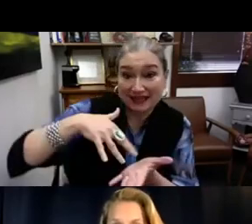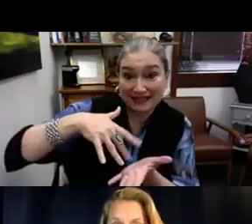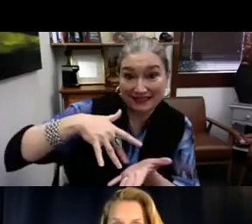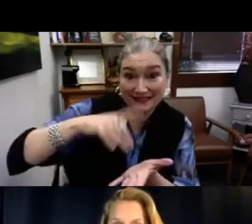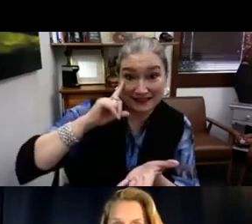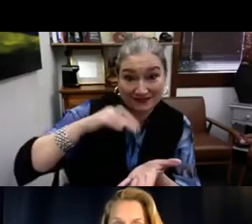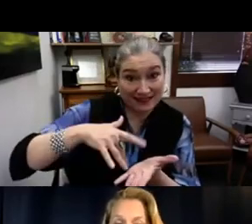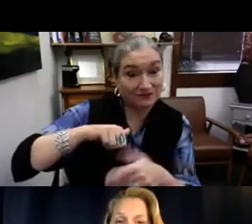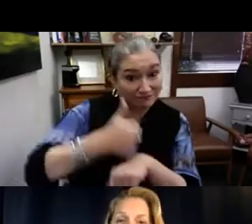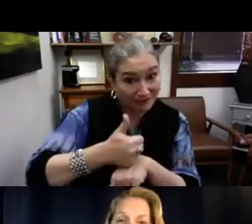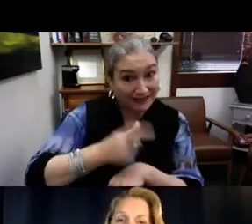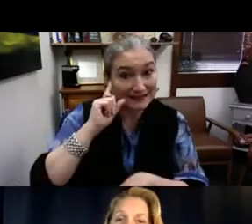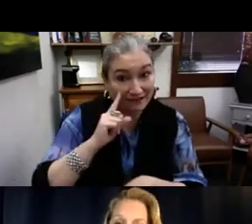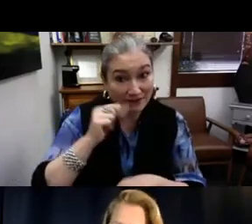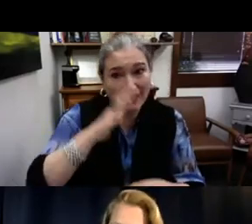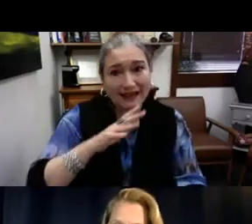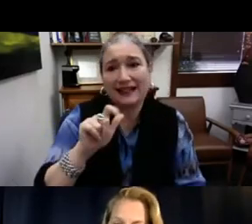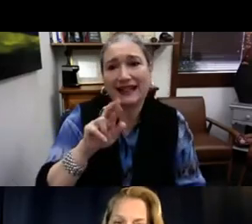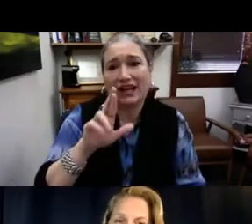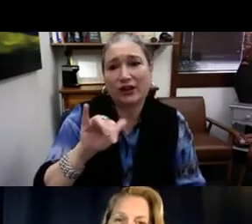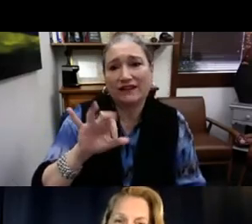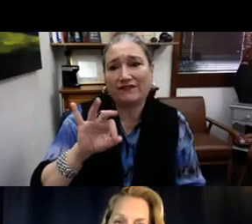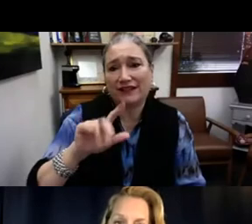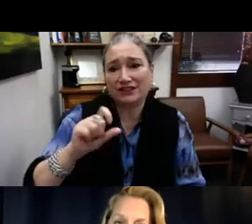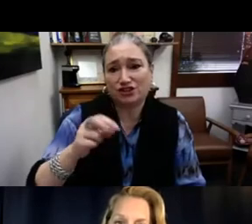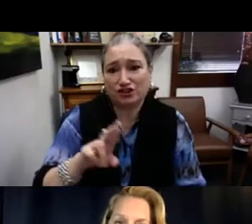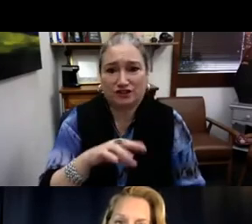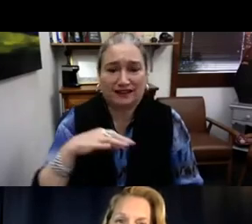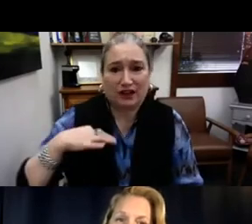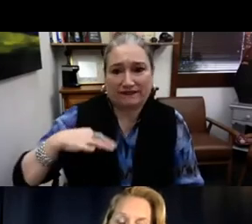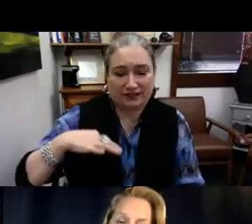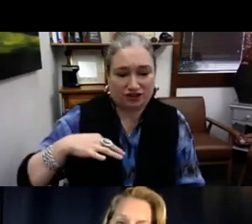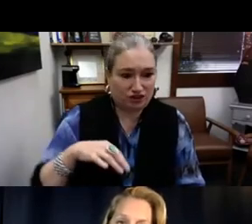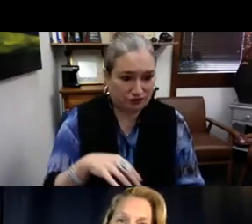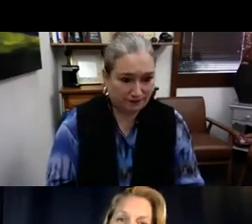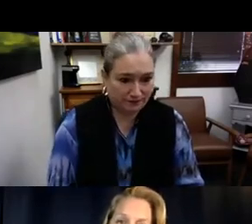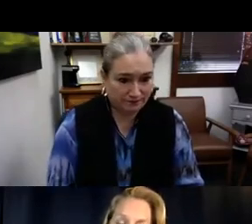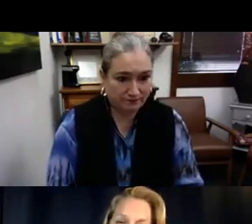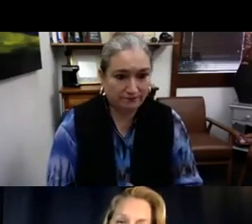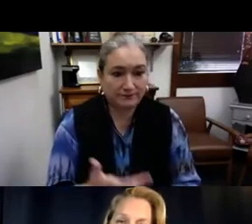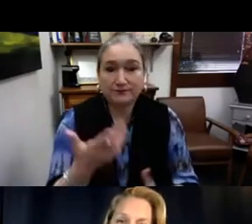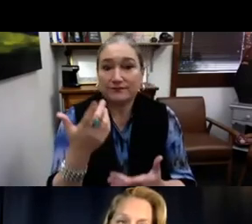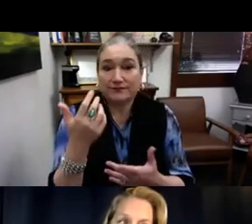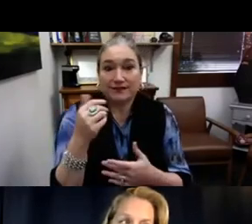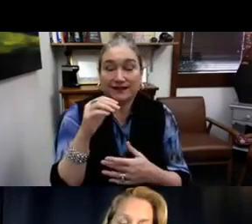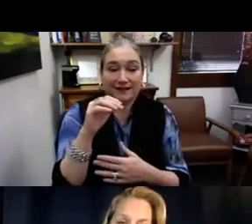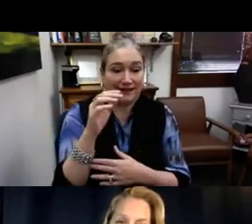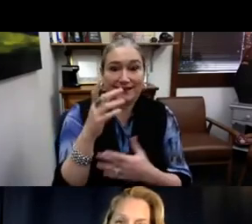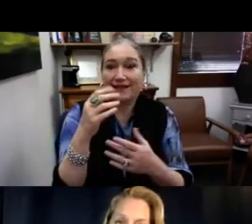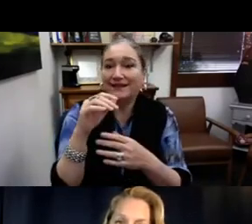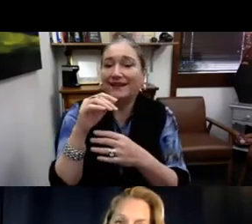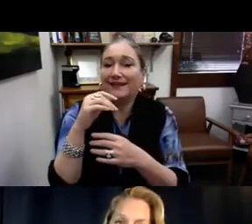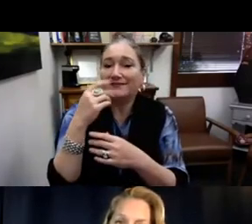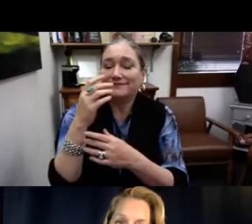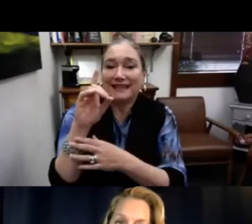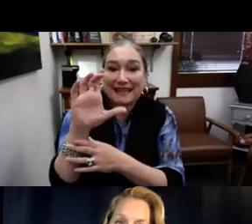training program. They had a degree in deaf studies. Larry Fleischer was a part of that.